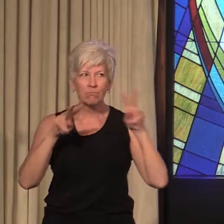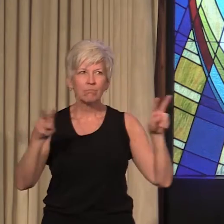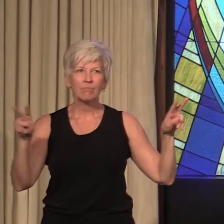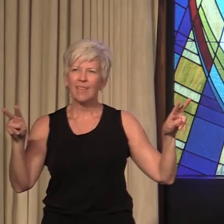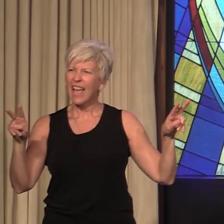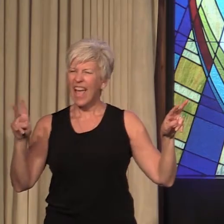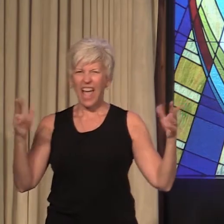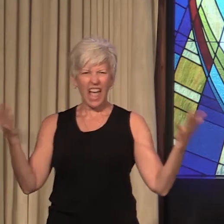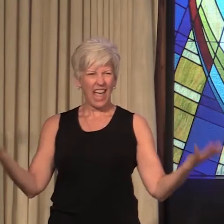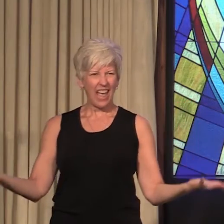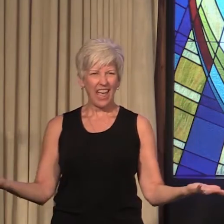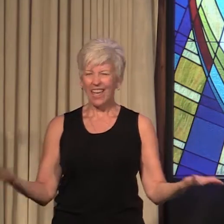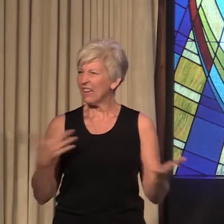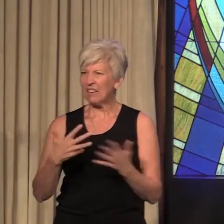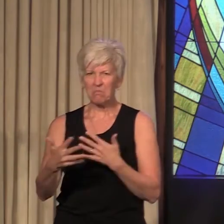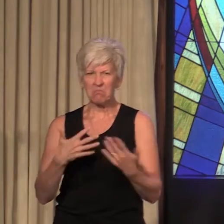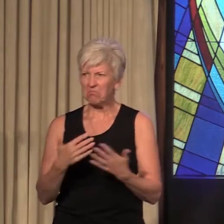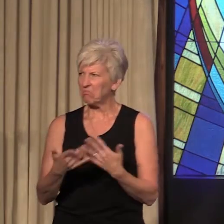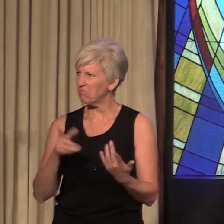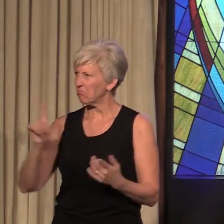direction seems to make no difference.